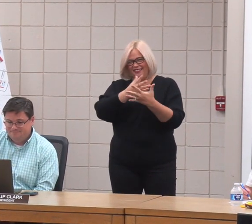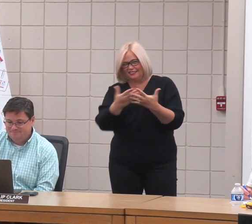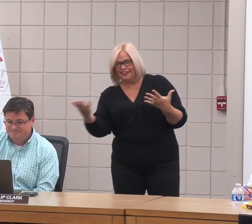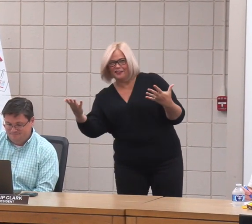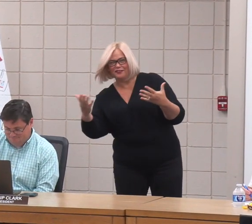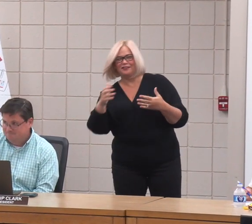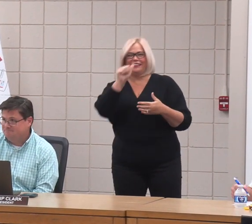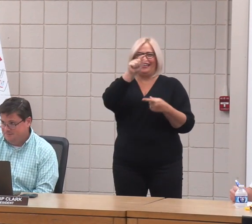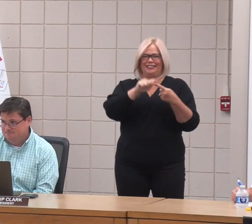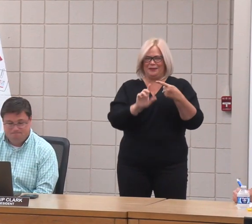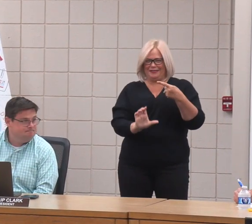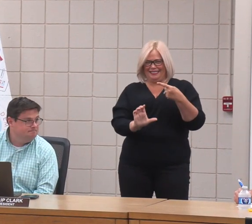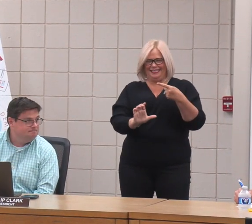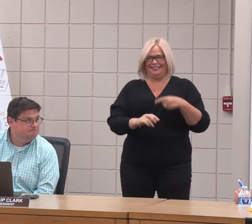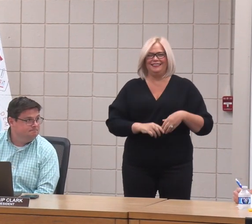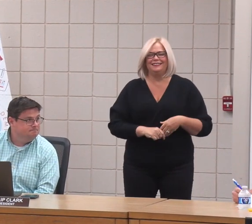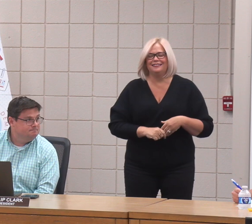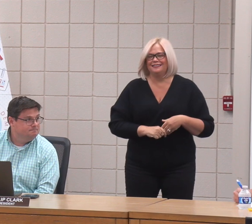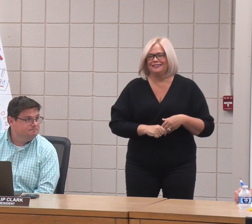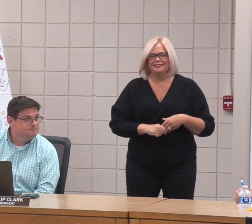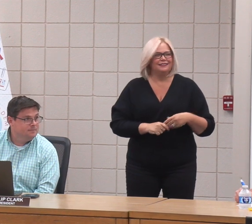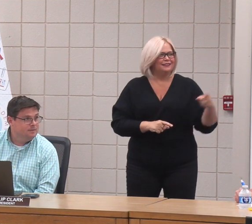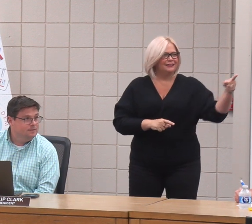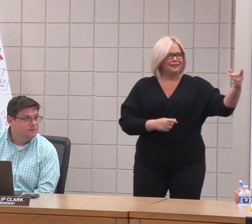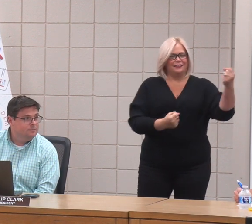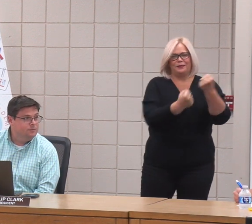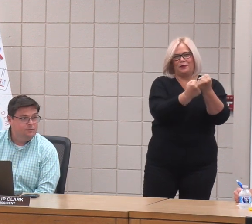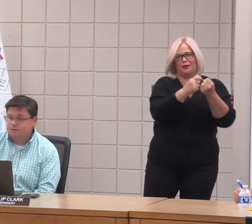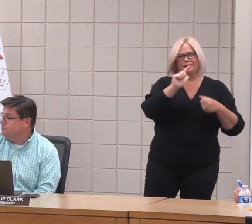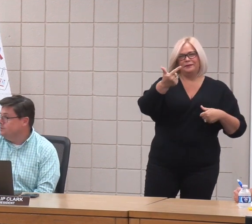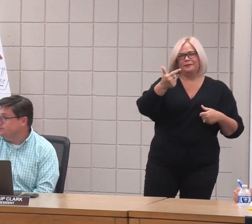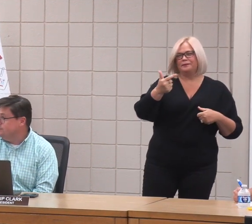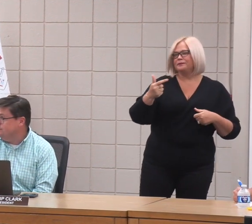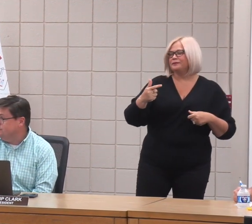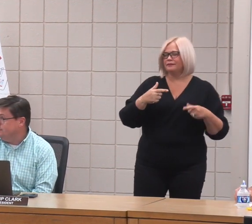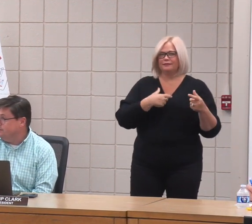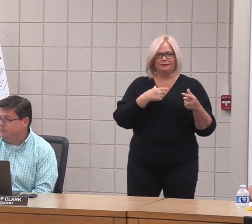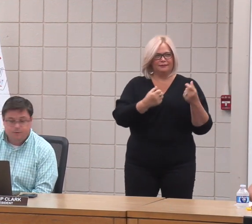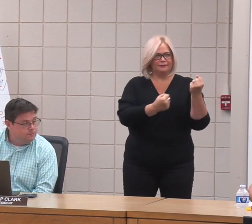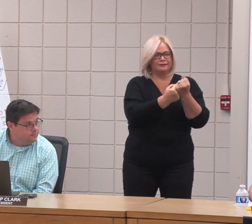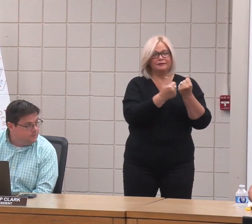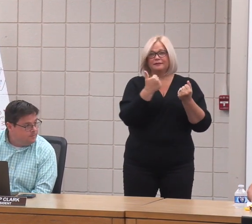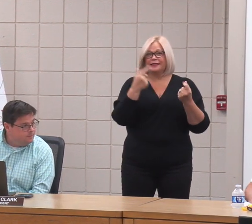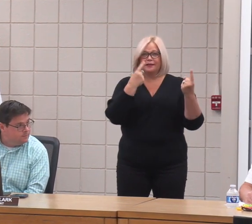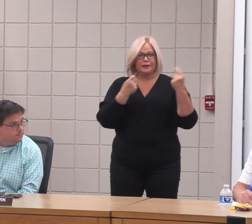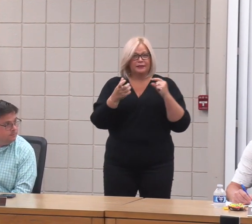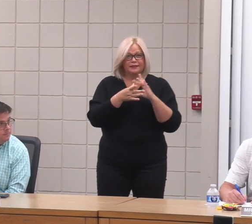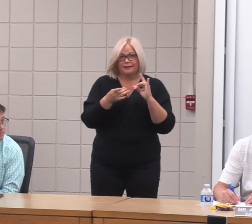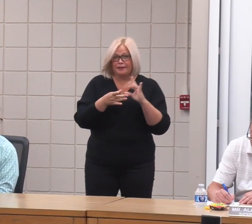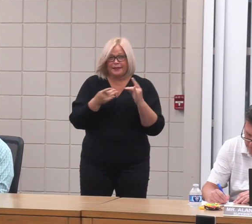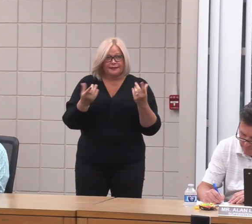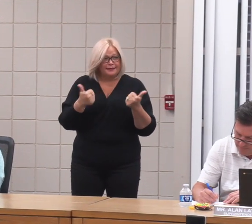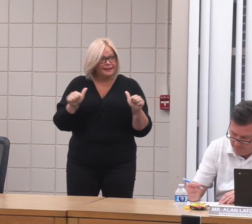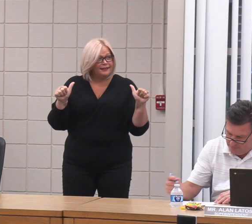Items A through C. Support. We've been supported. Any questions? Comments?